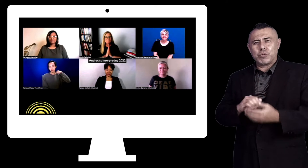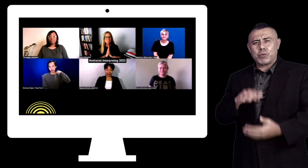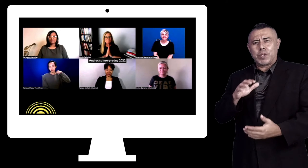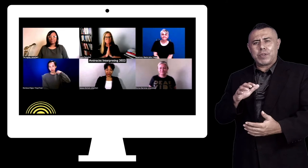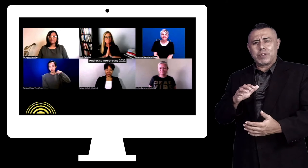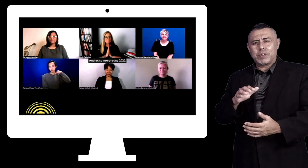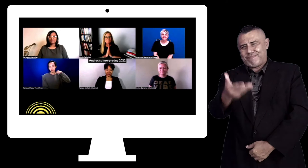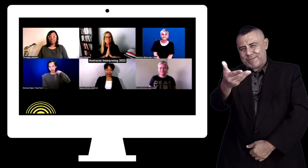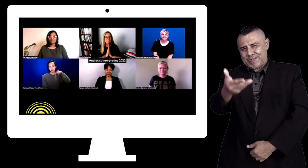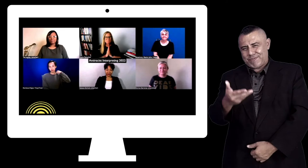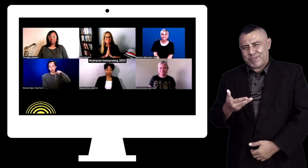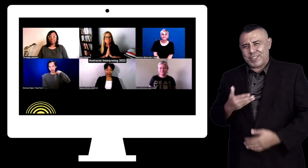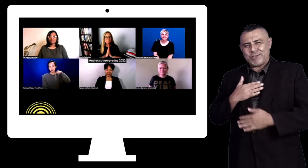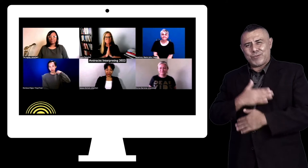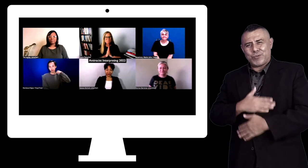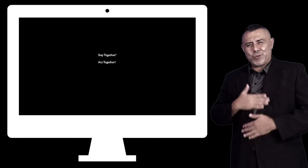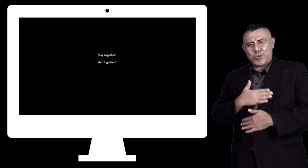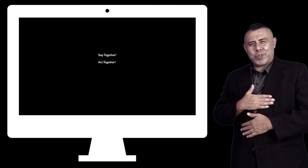I invite you to enjoy the video.